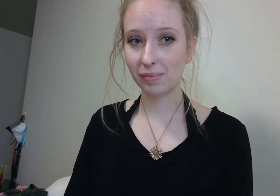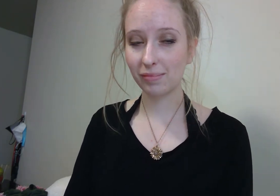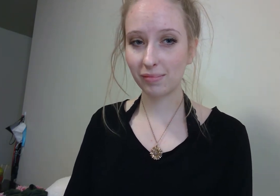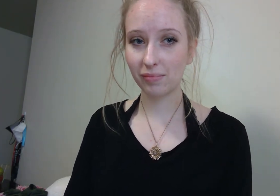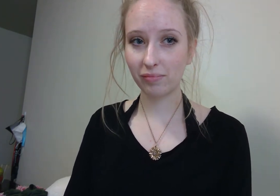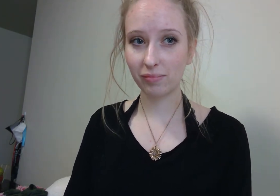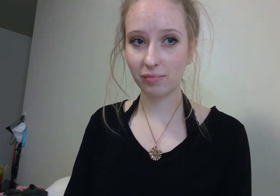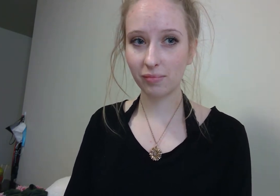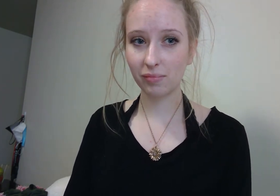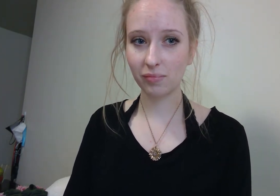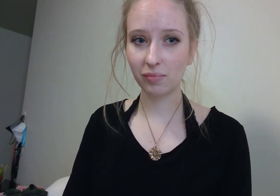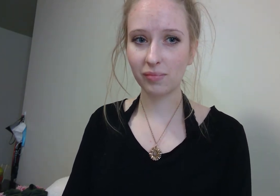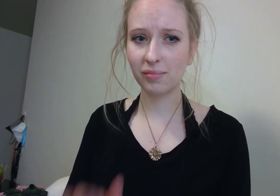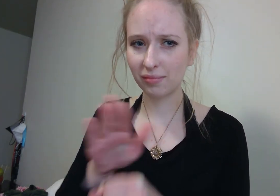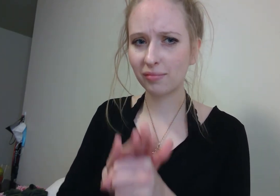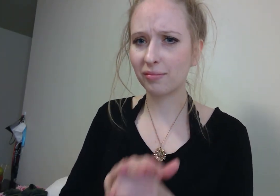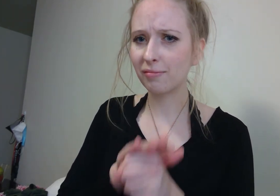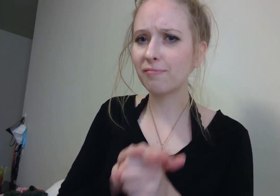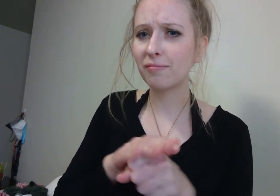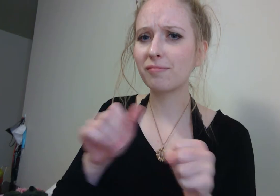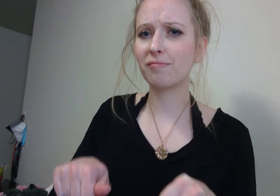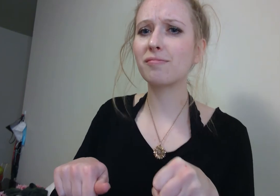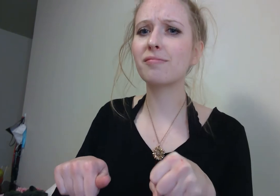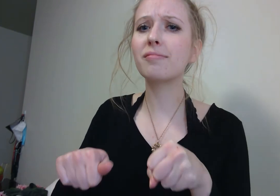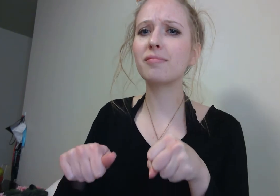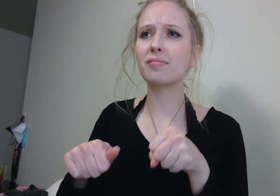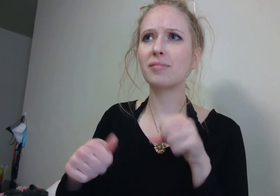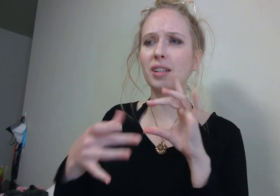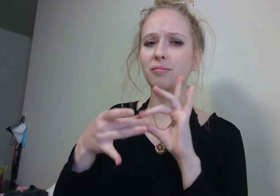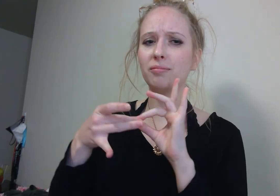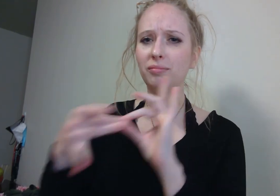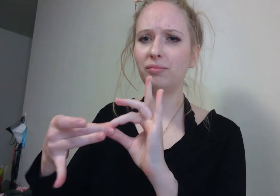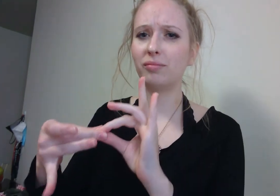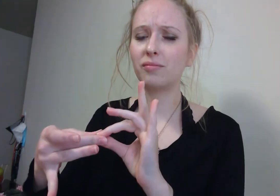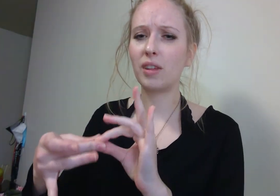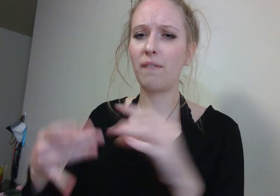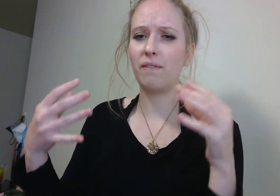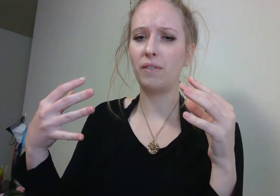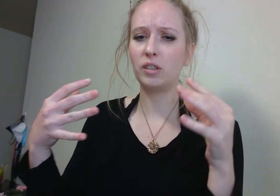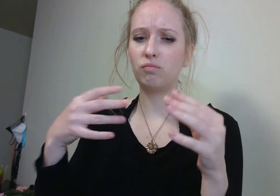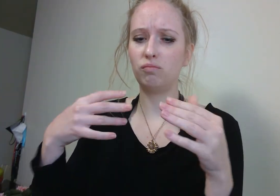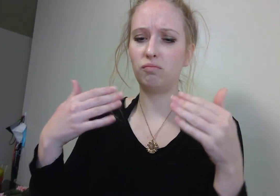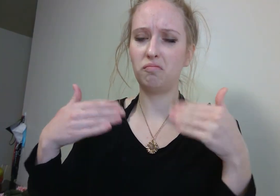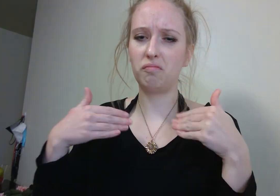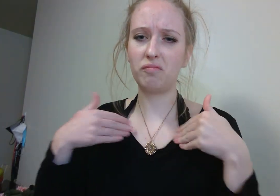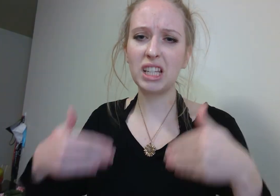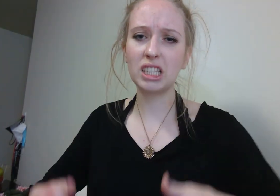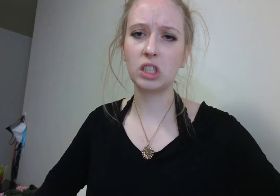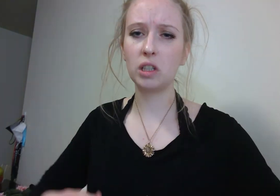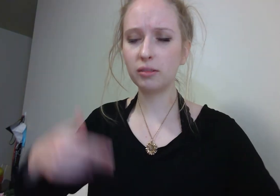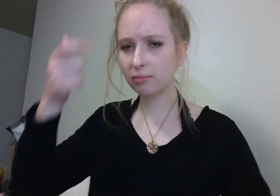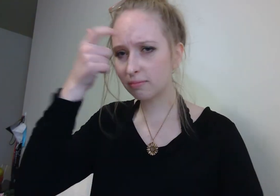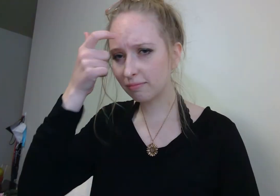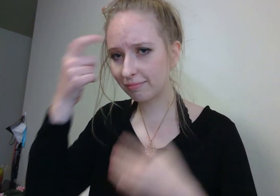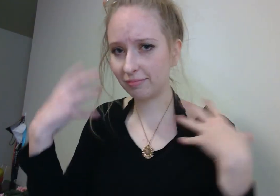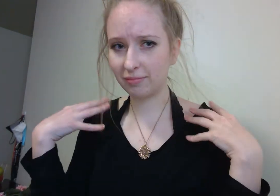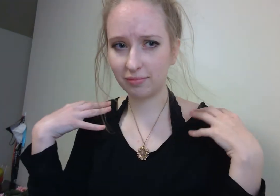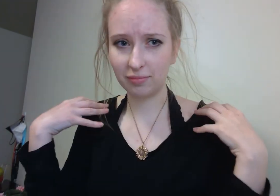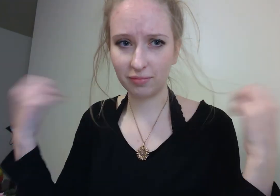Stresses of stress can have profound effects on our physical and emotional health. Psychologists, who study interrelationships